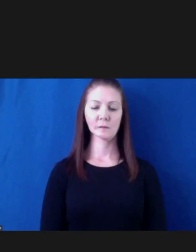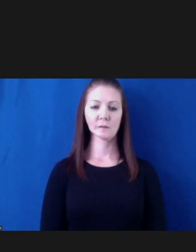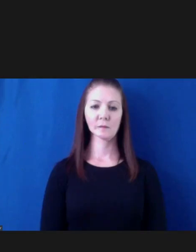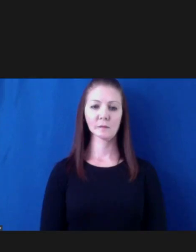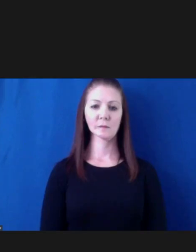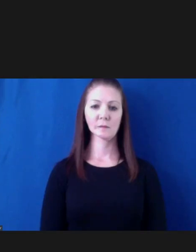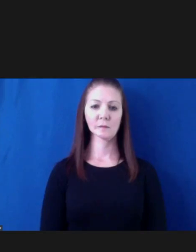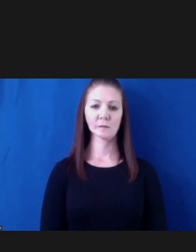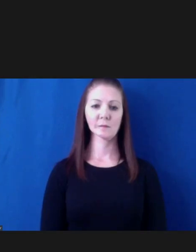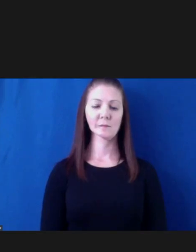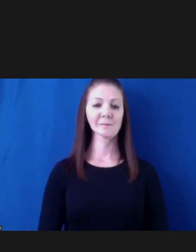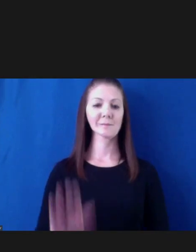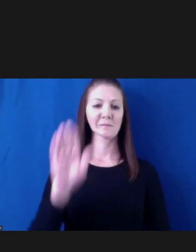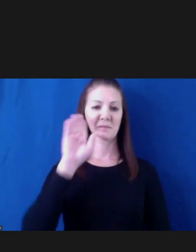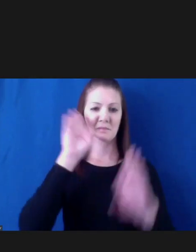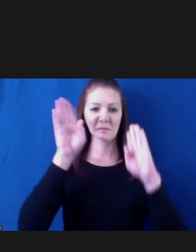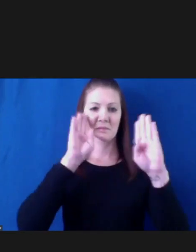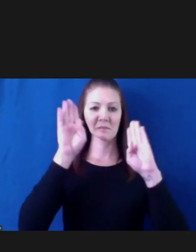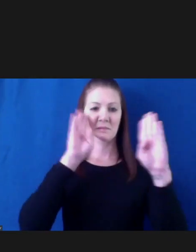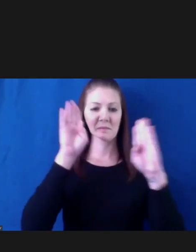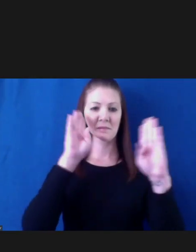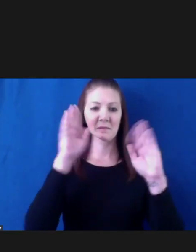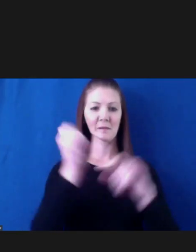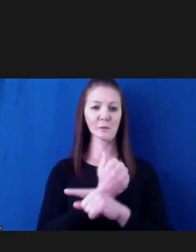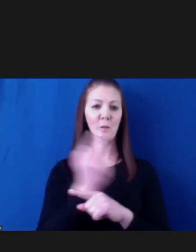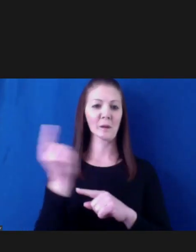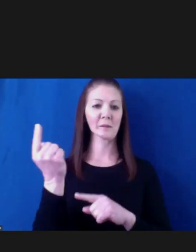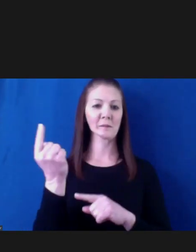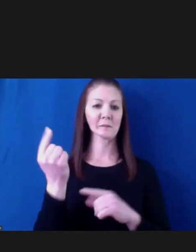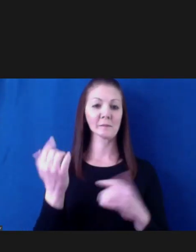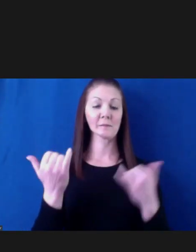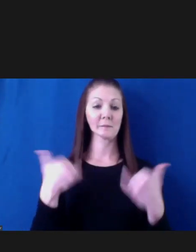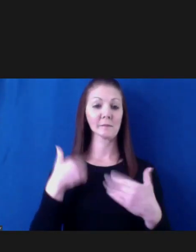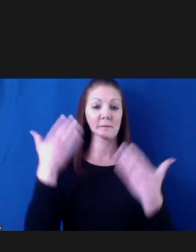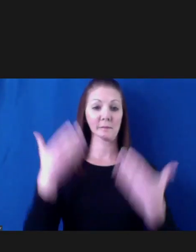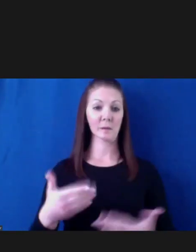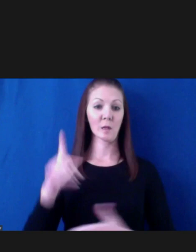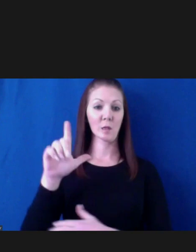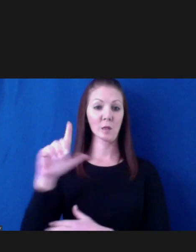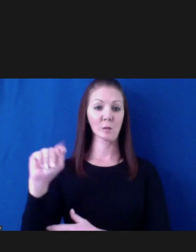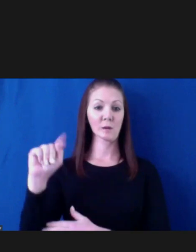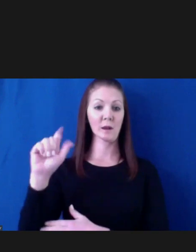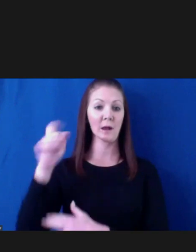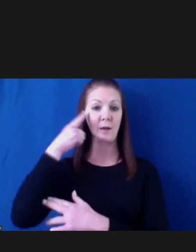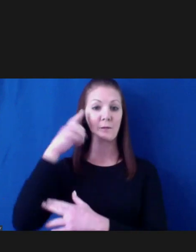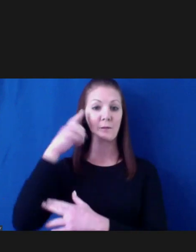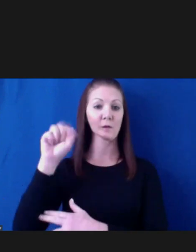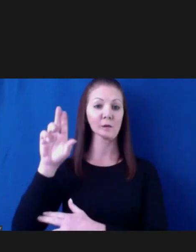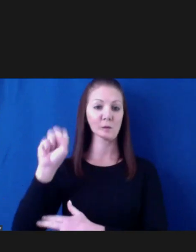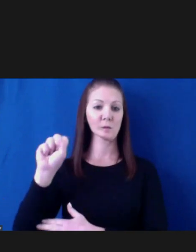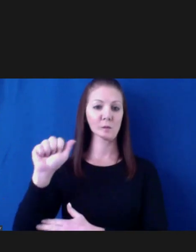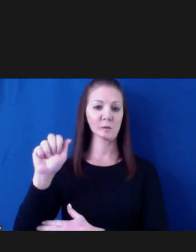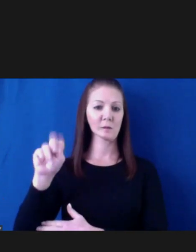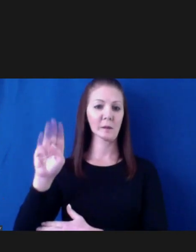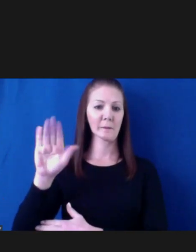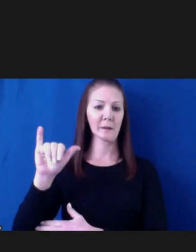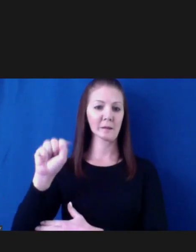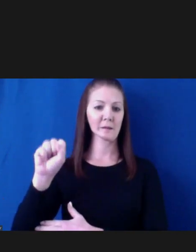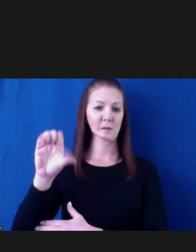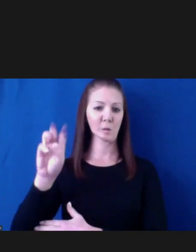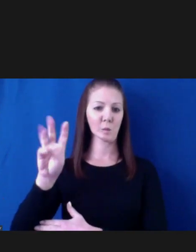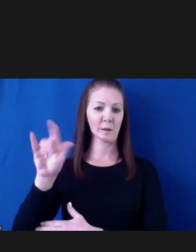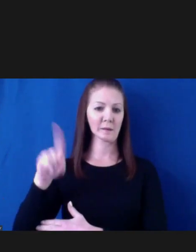Good afternoon, everyone. It's Lieutenant Governor Susan Baisowitz and I am here